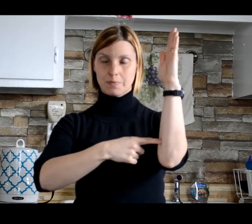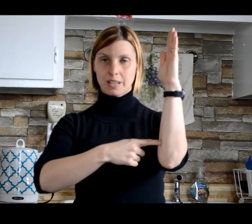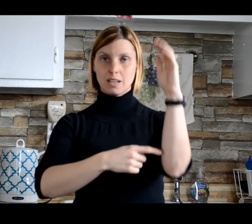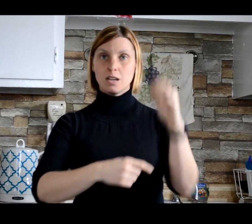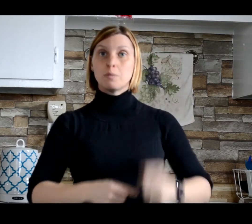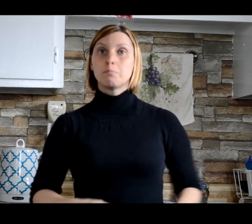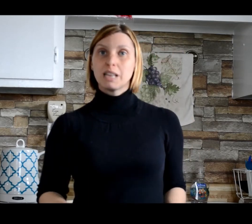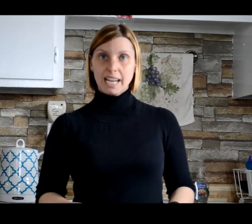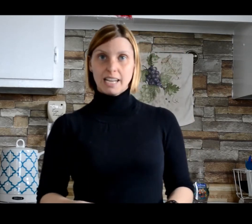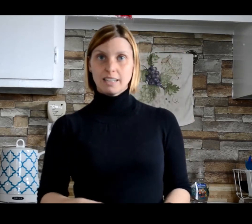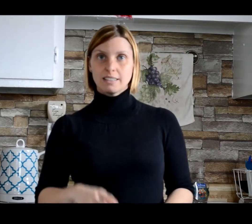plain.